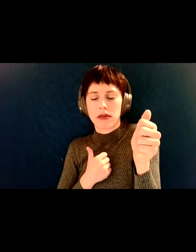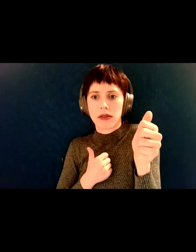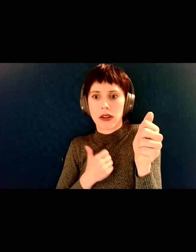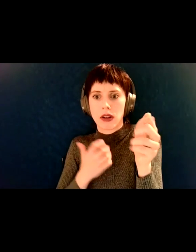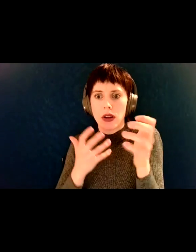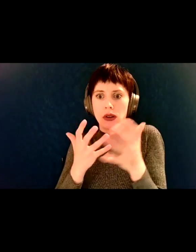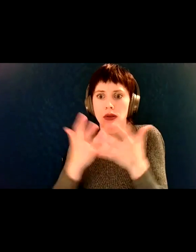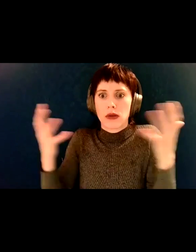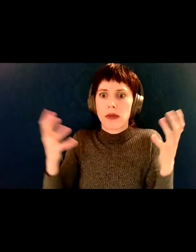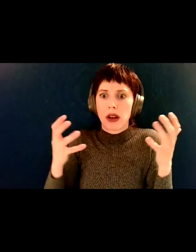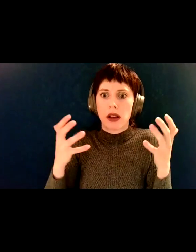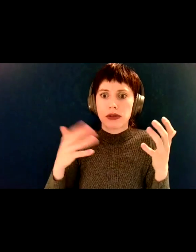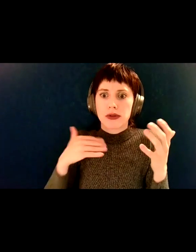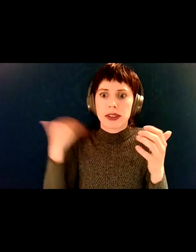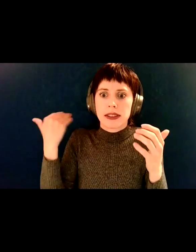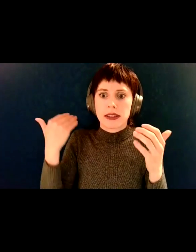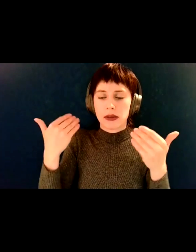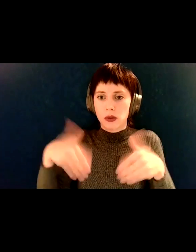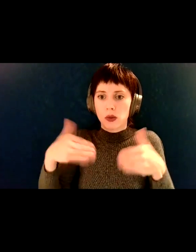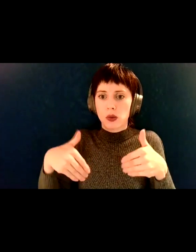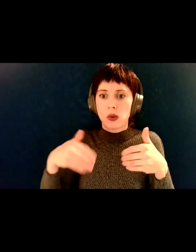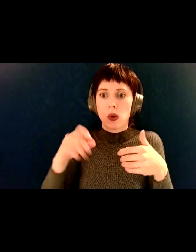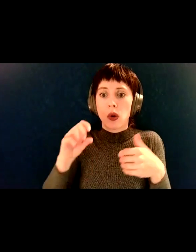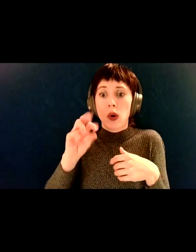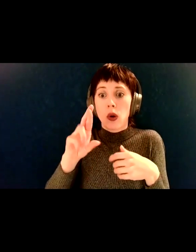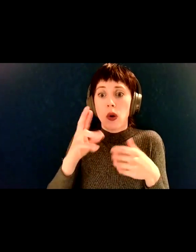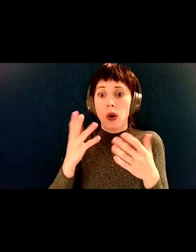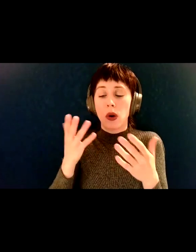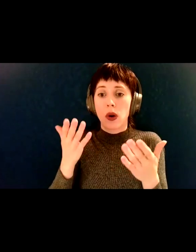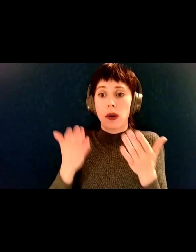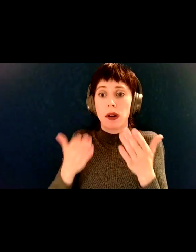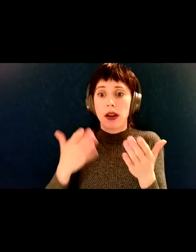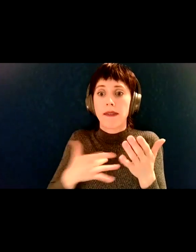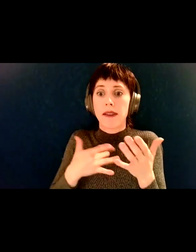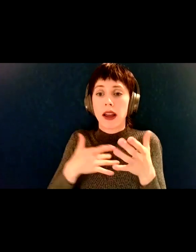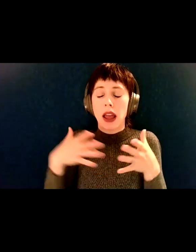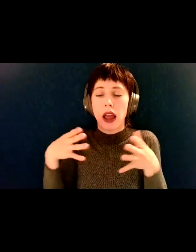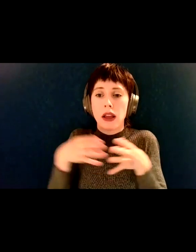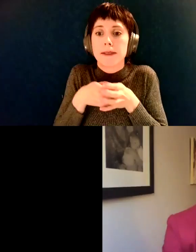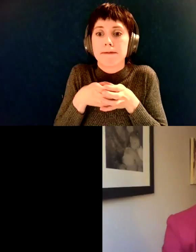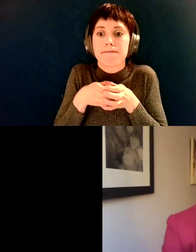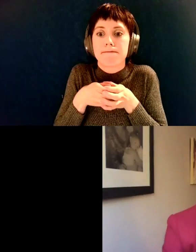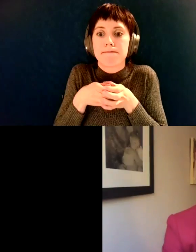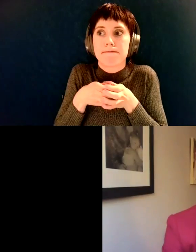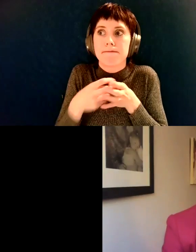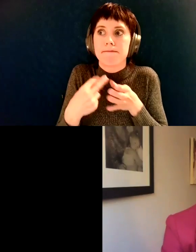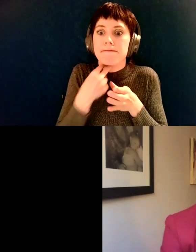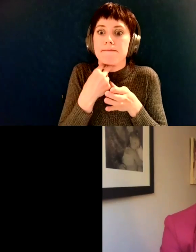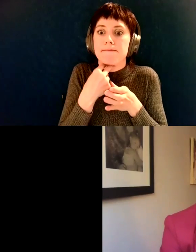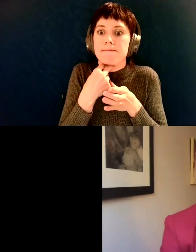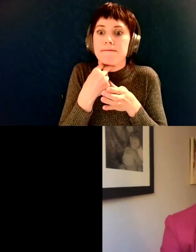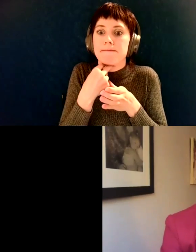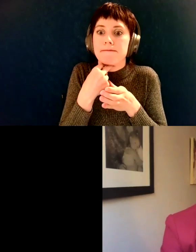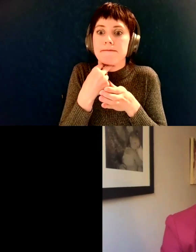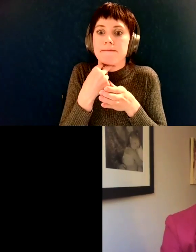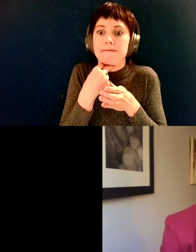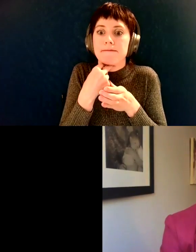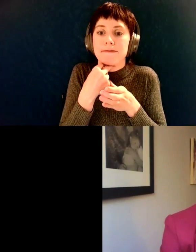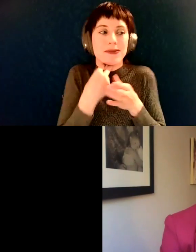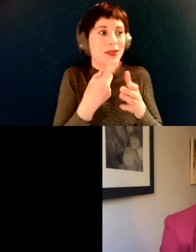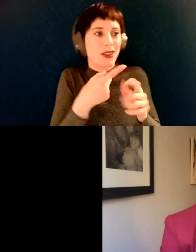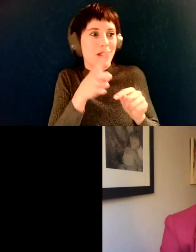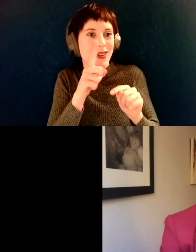way around. It's like a spider web and it's like, gotcha, gotcha on his clutches so you can't, can't move.